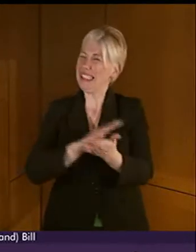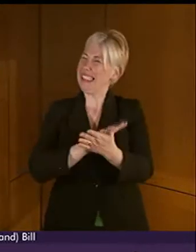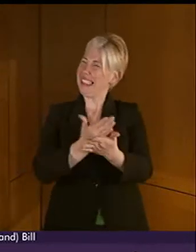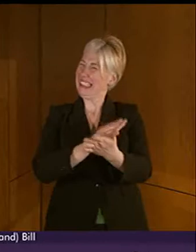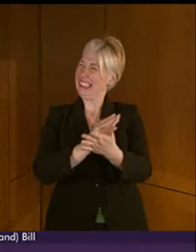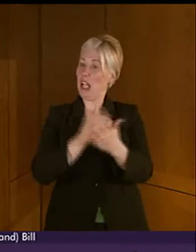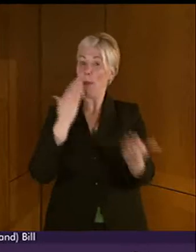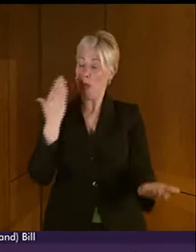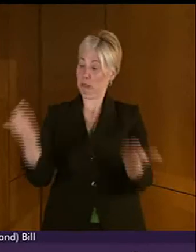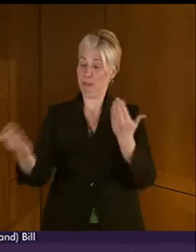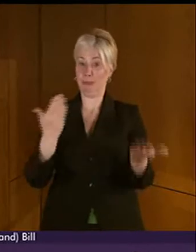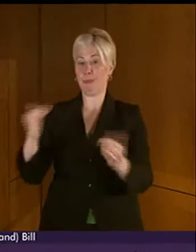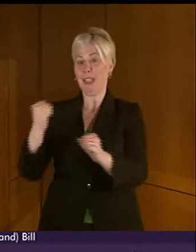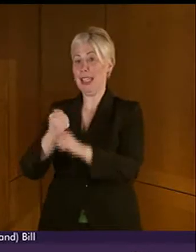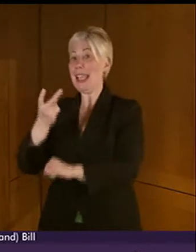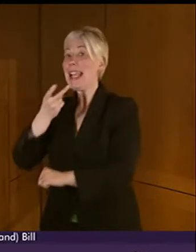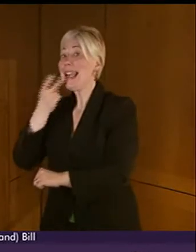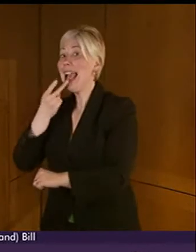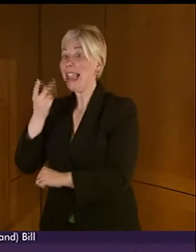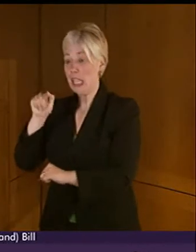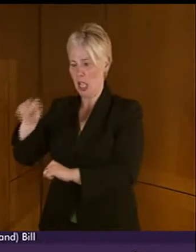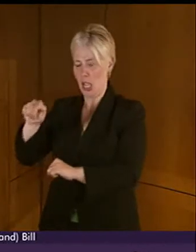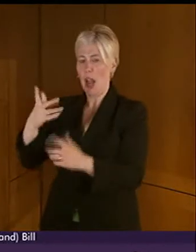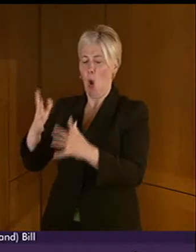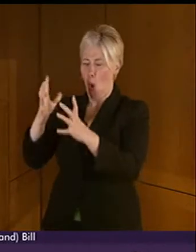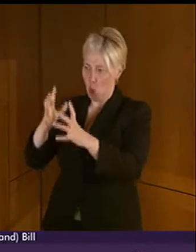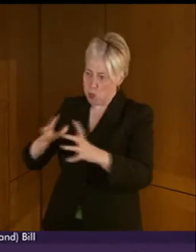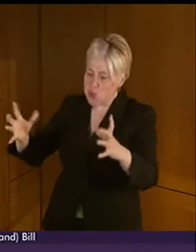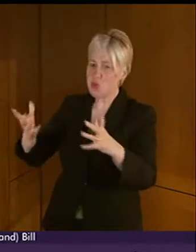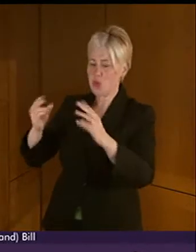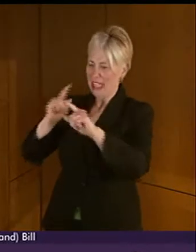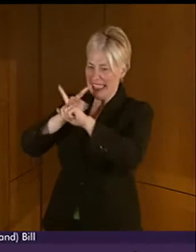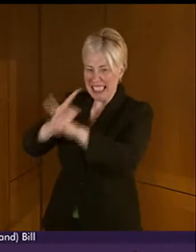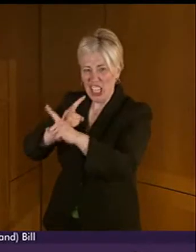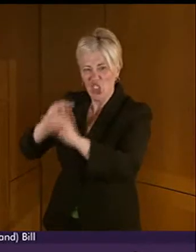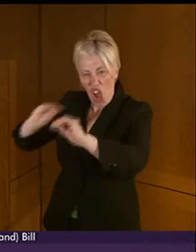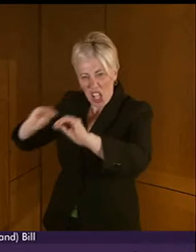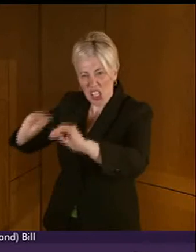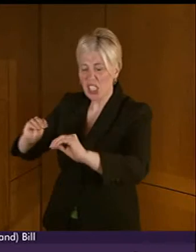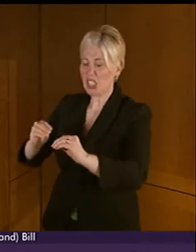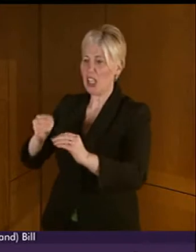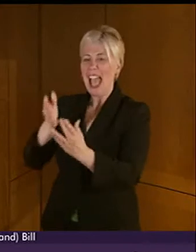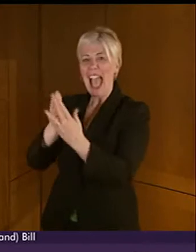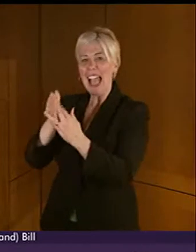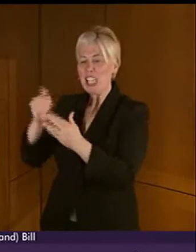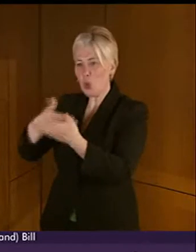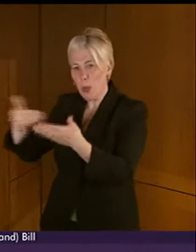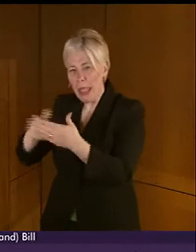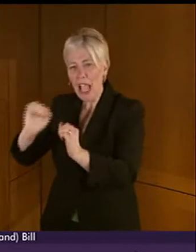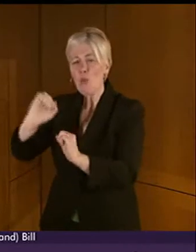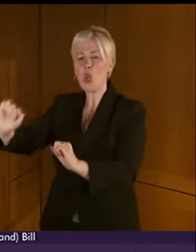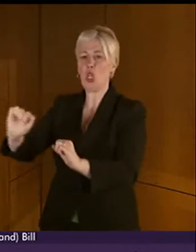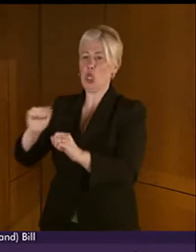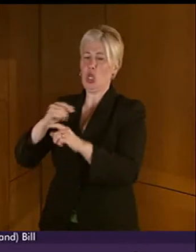Gaelic and the huge success in Gaelic speakers, Gaelic teachers and access to Gaelic language in recent